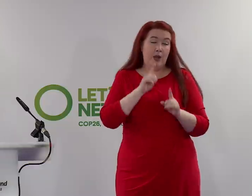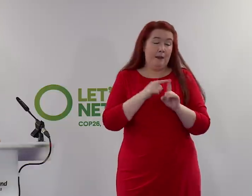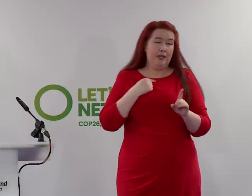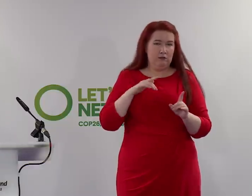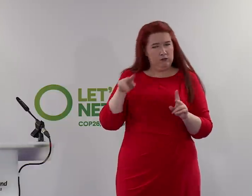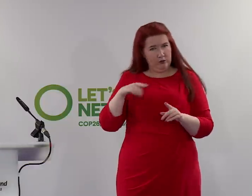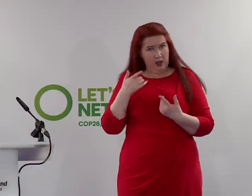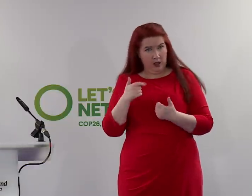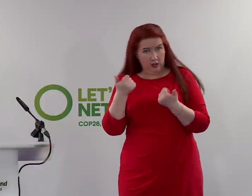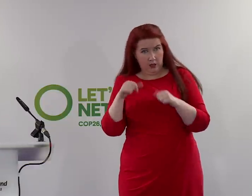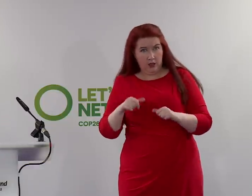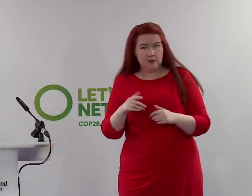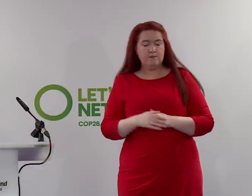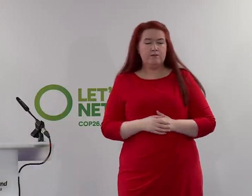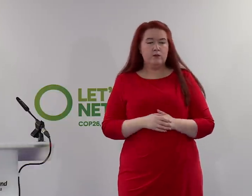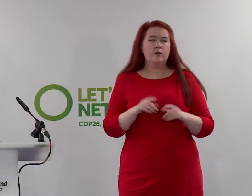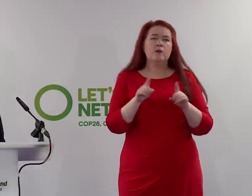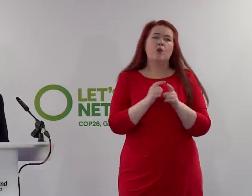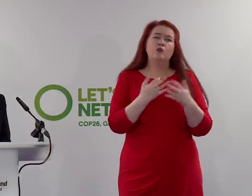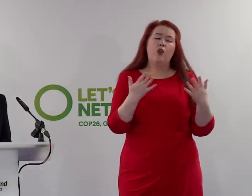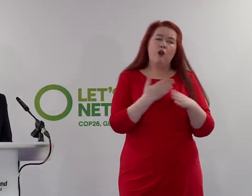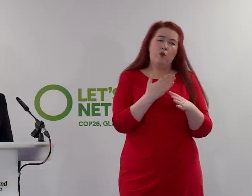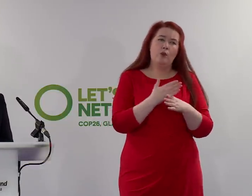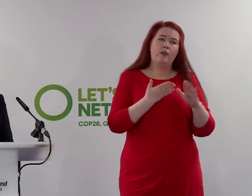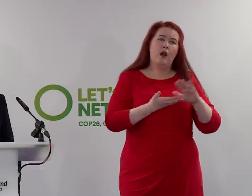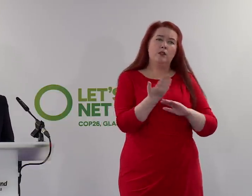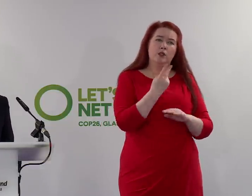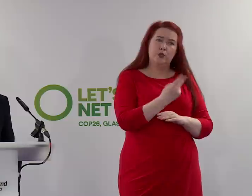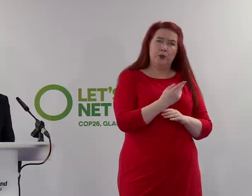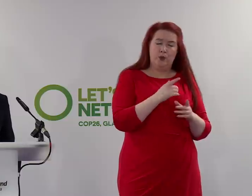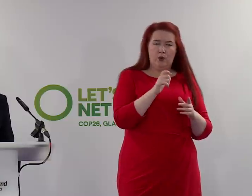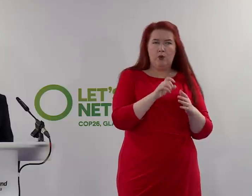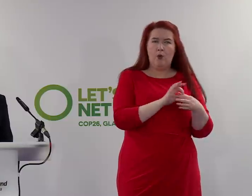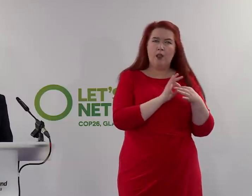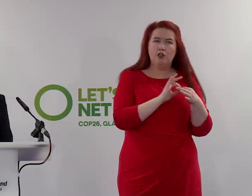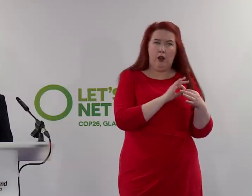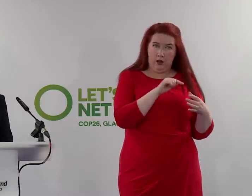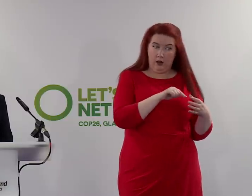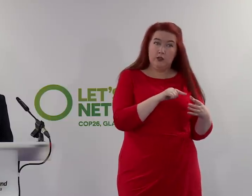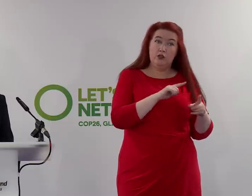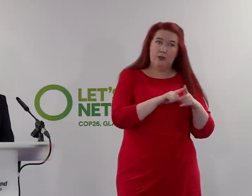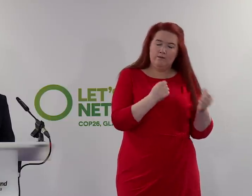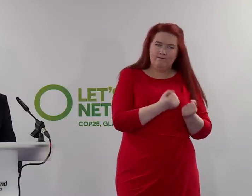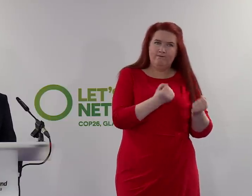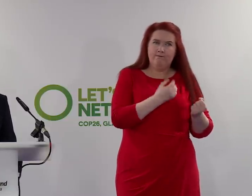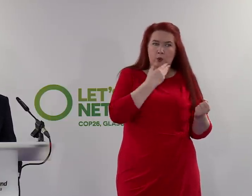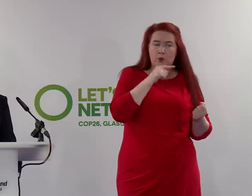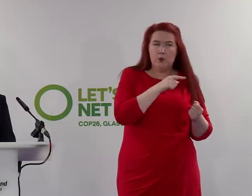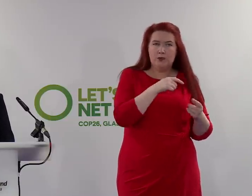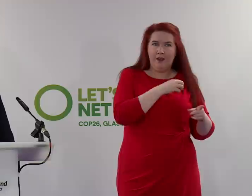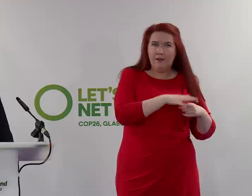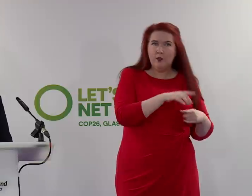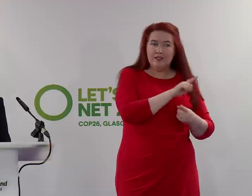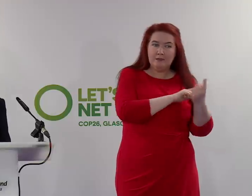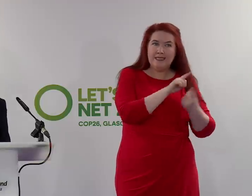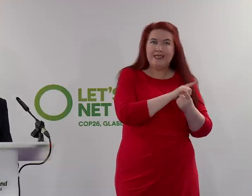I'll also be doing a lot of work with the under two coalition to try to galvanise the power and influence of that meeting